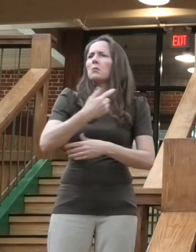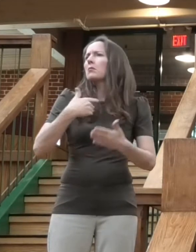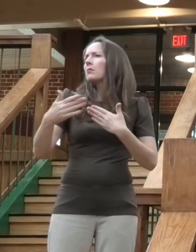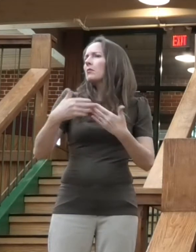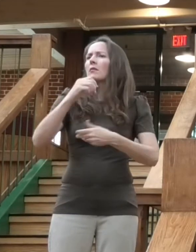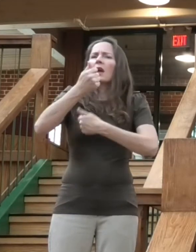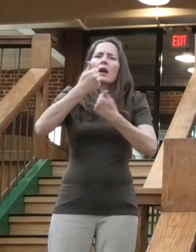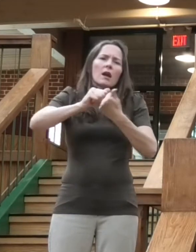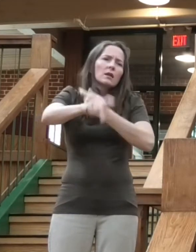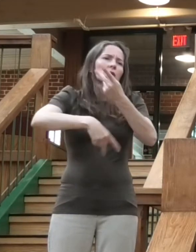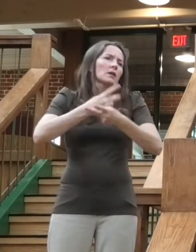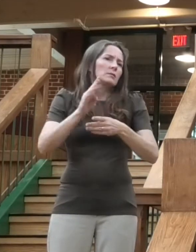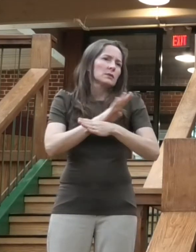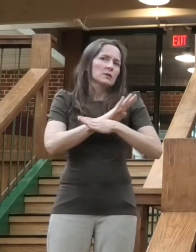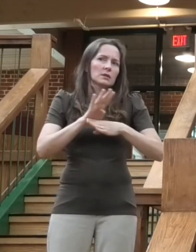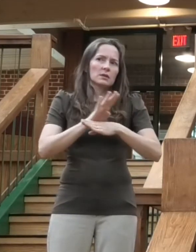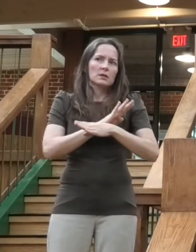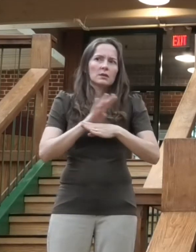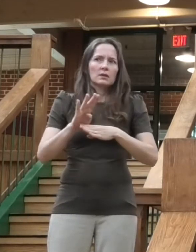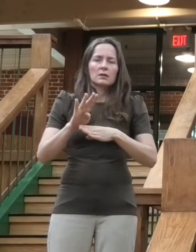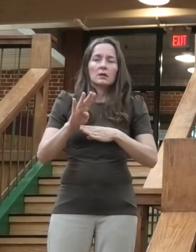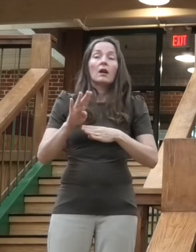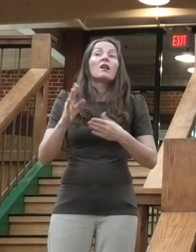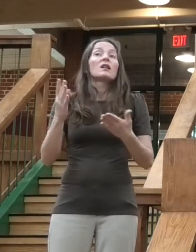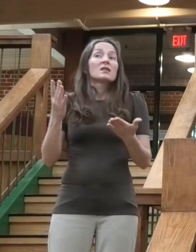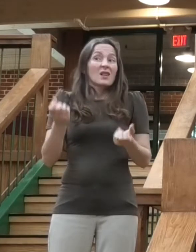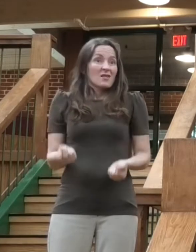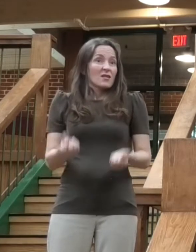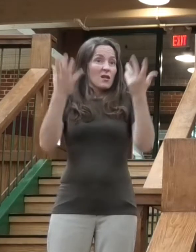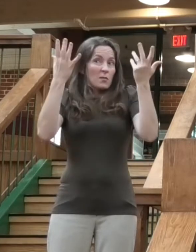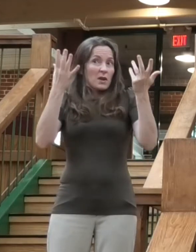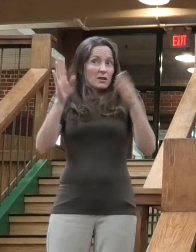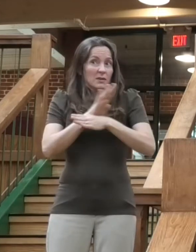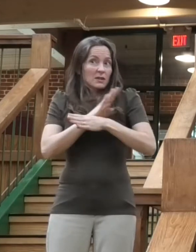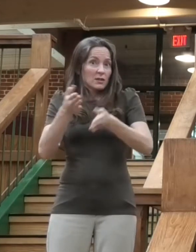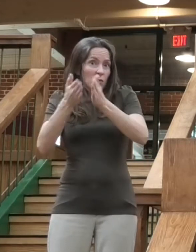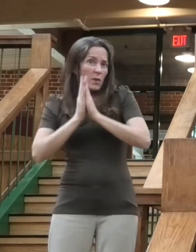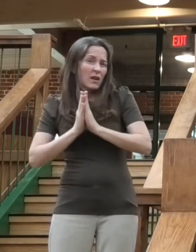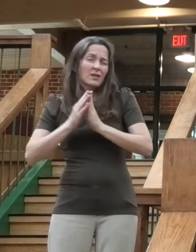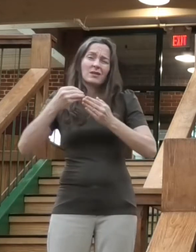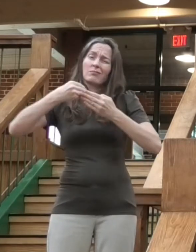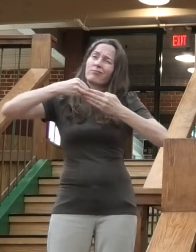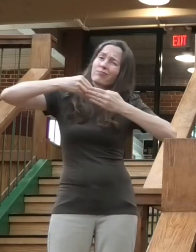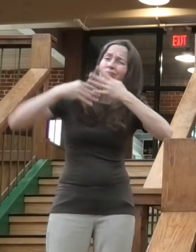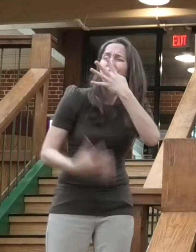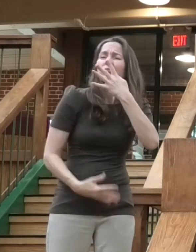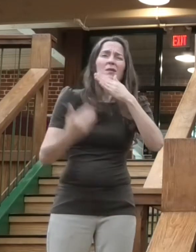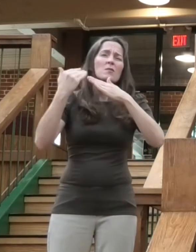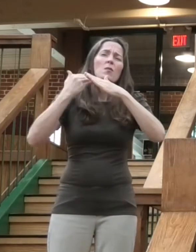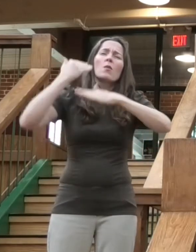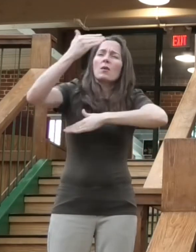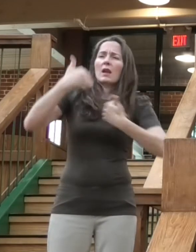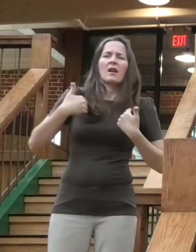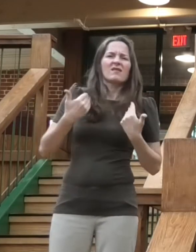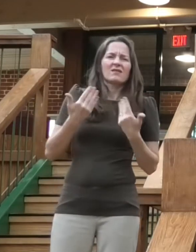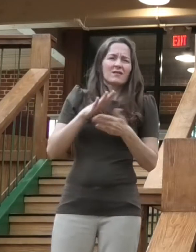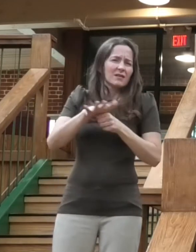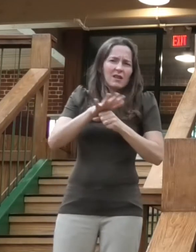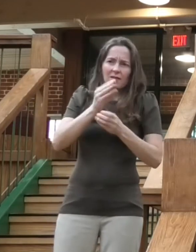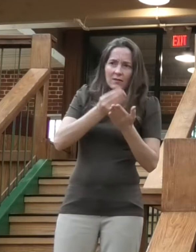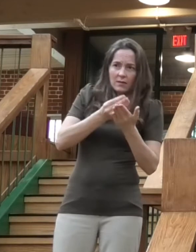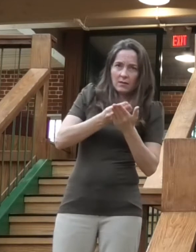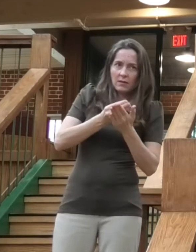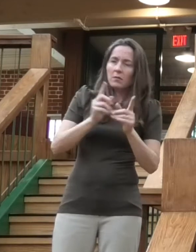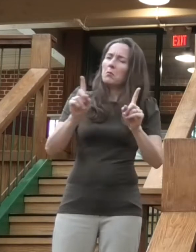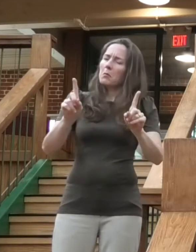dramatically exceeds the funds, our Howard County grants have specific targets that are